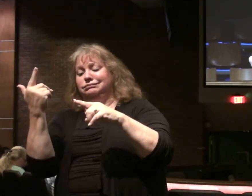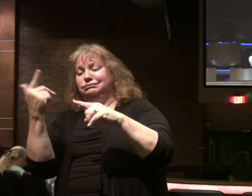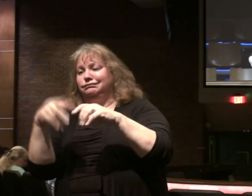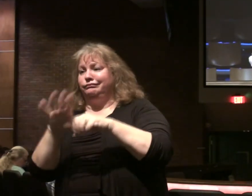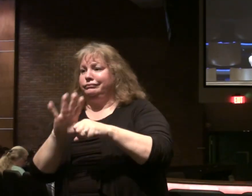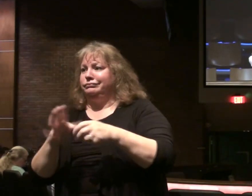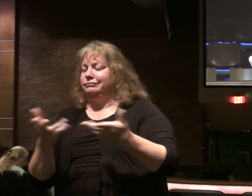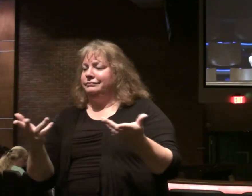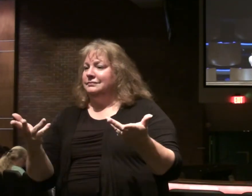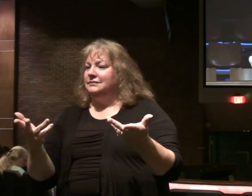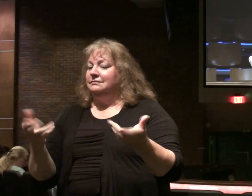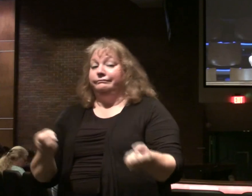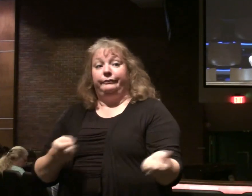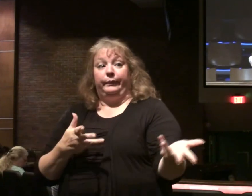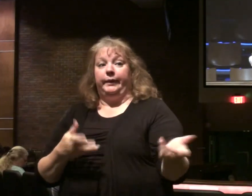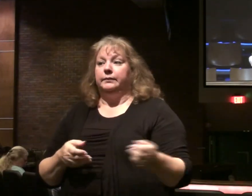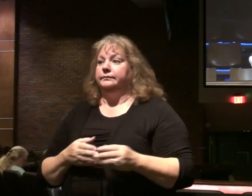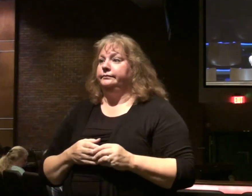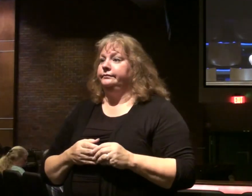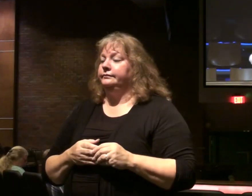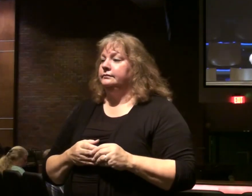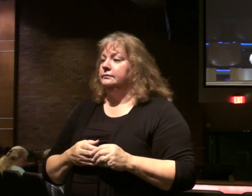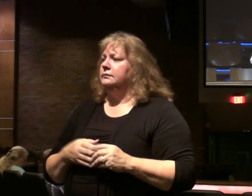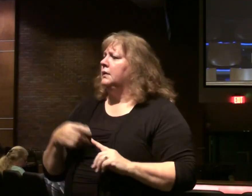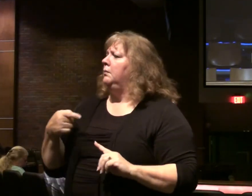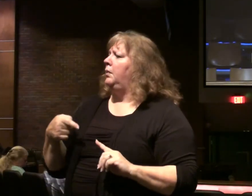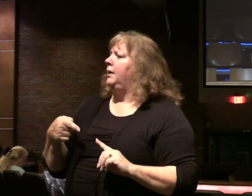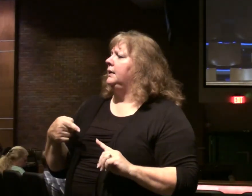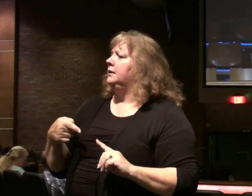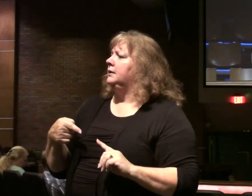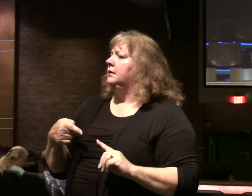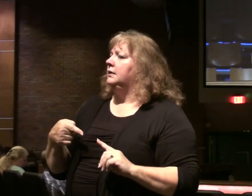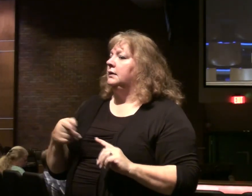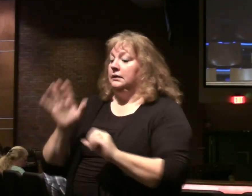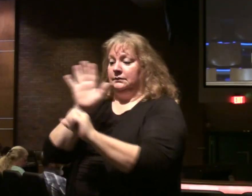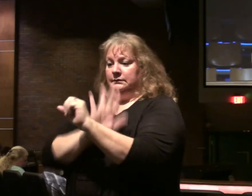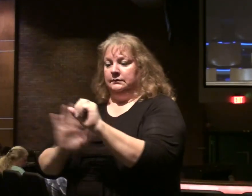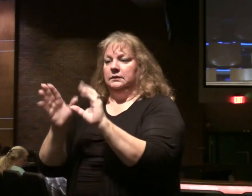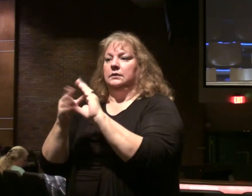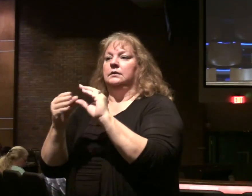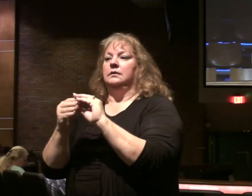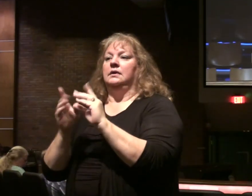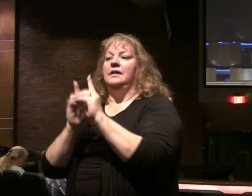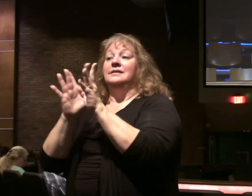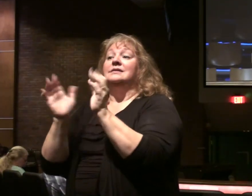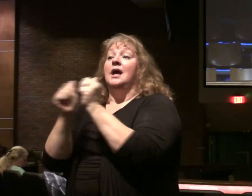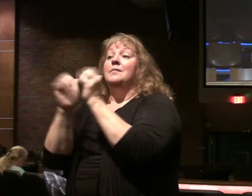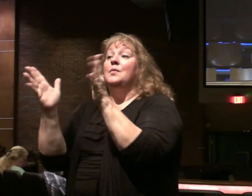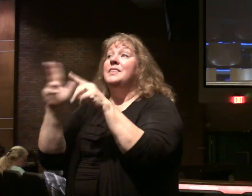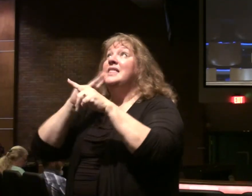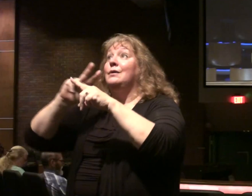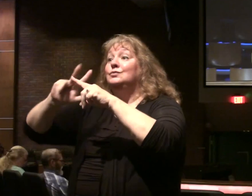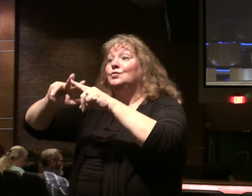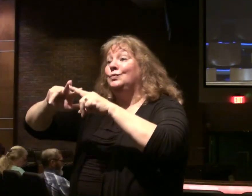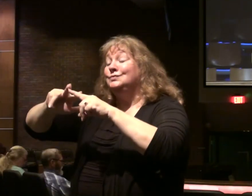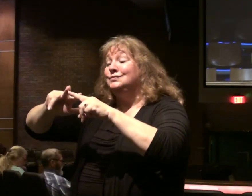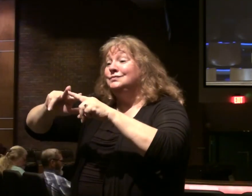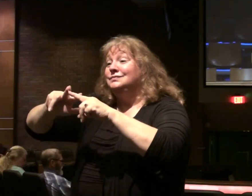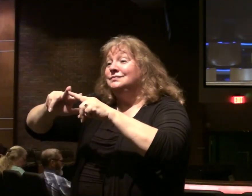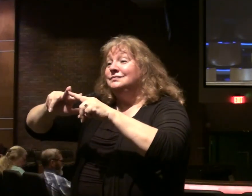it's worthless, it's thrown out. What's the point? In context, the disciple, without saltiness,